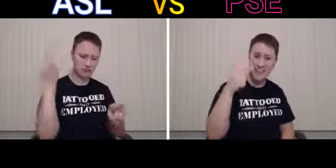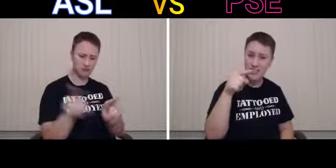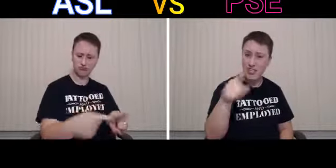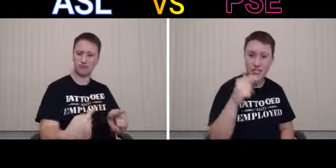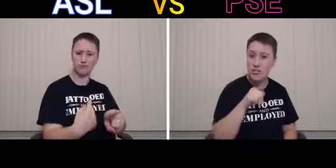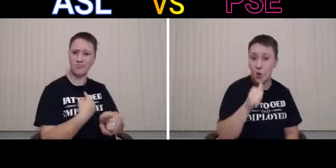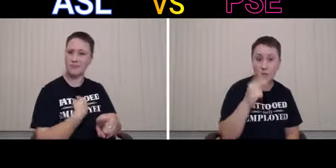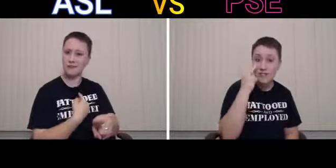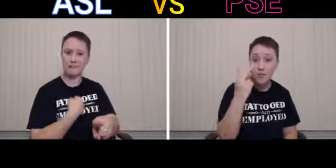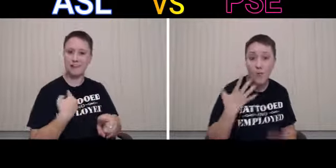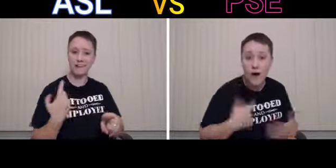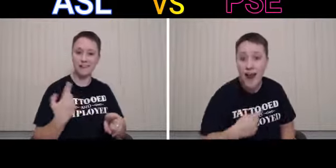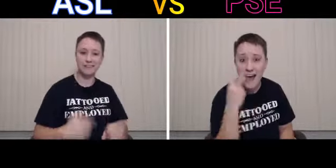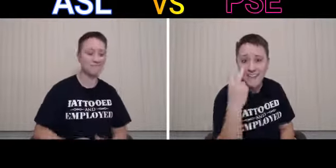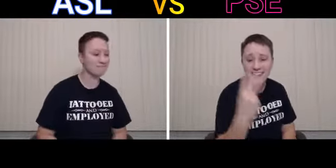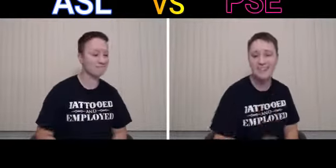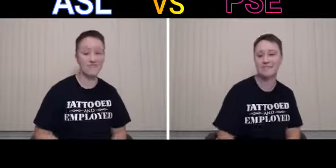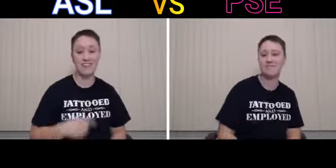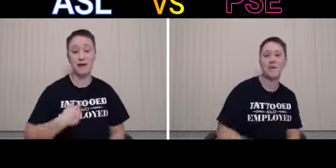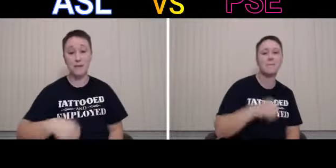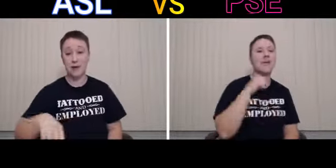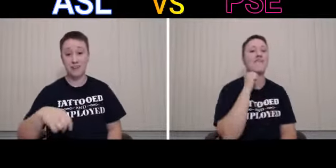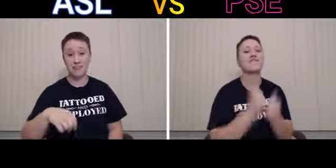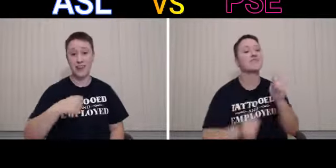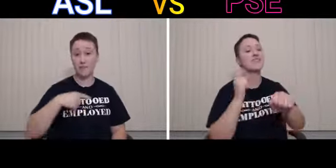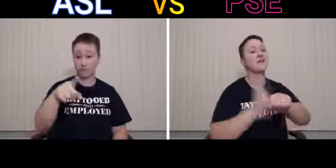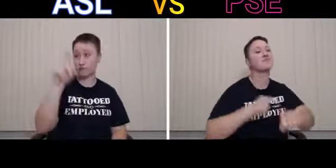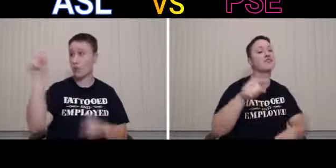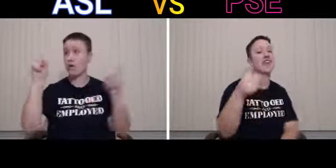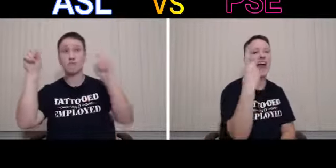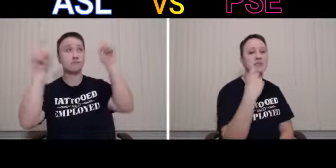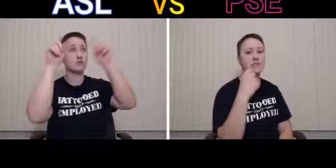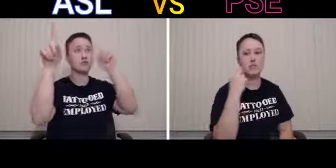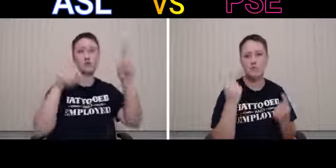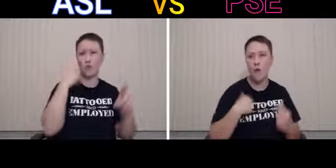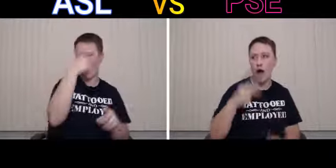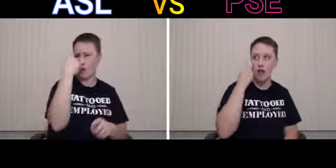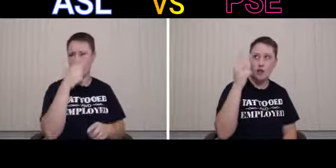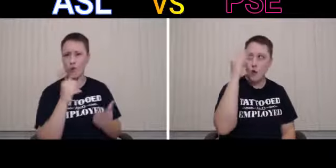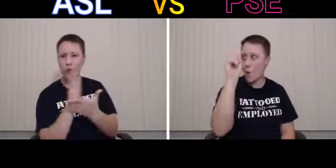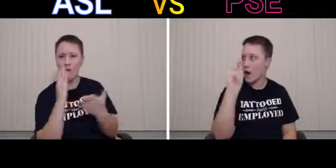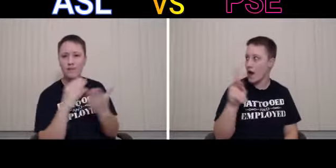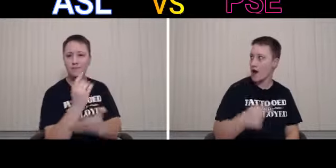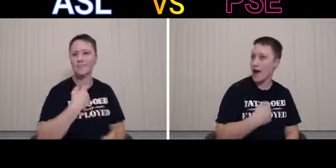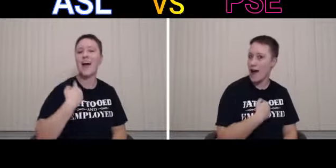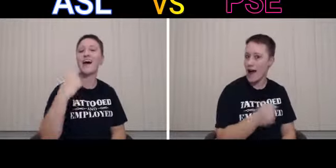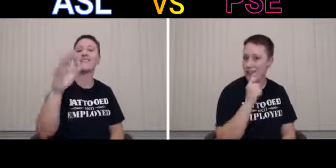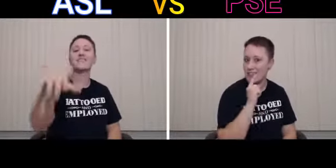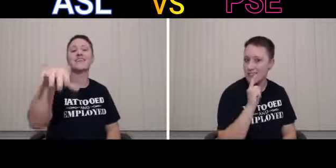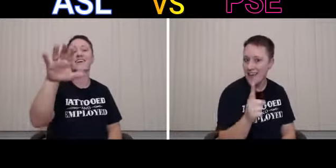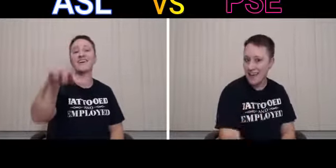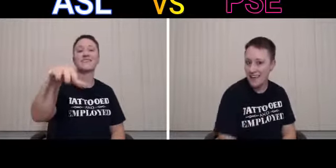think that she don't see what I see But every time she asks me, do I look okay? I say,